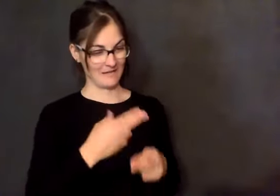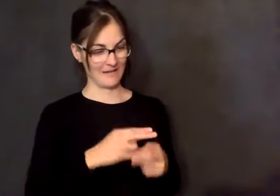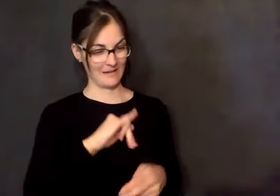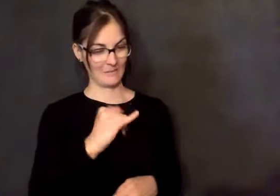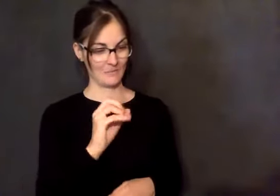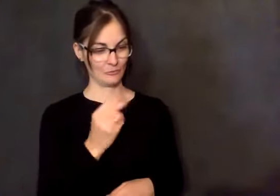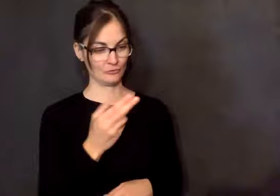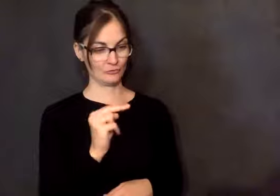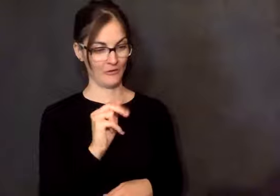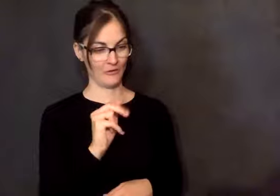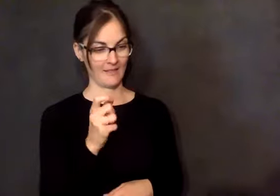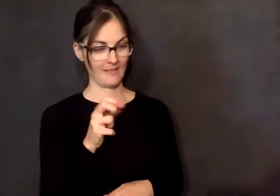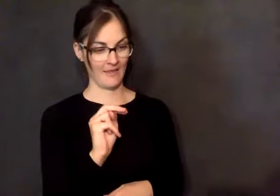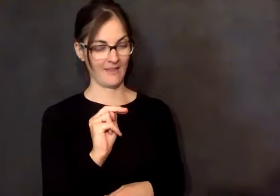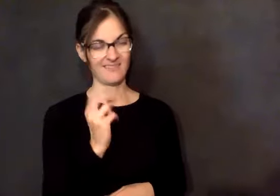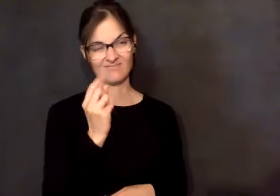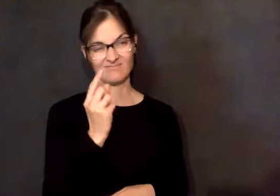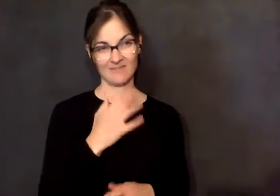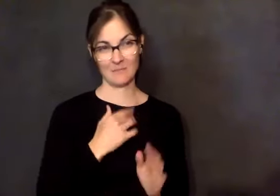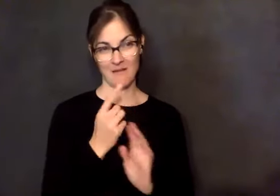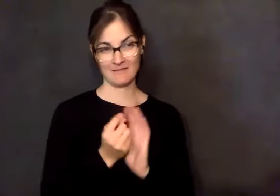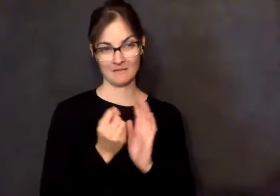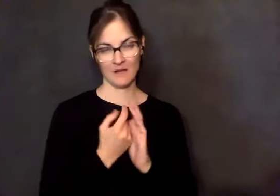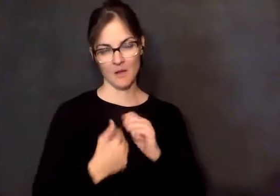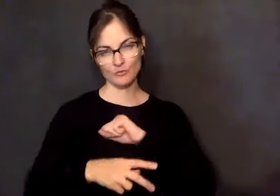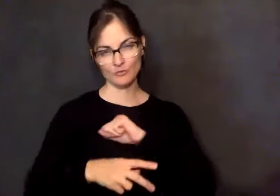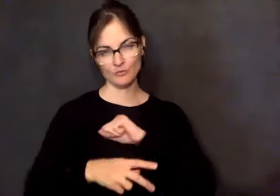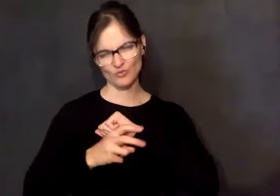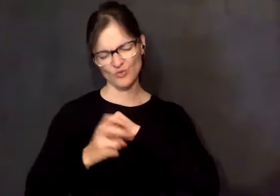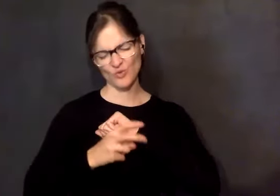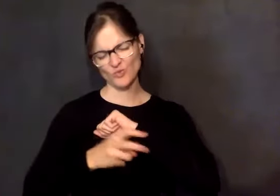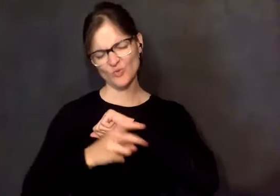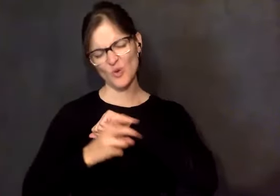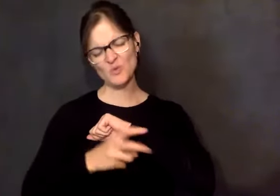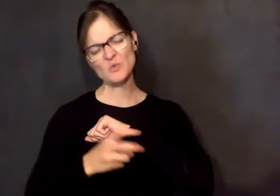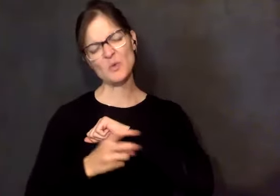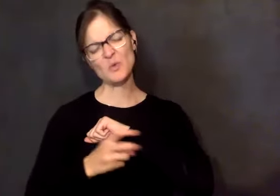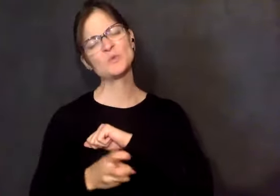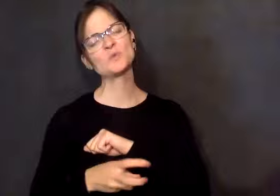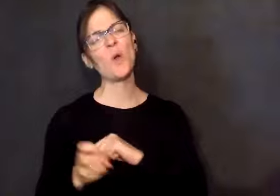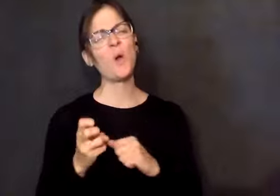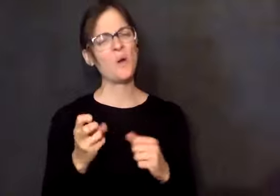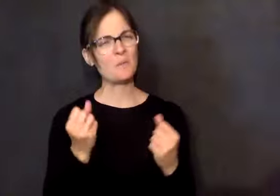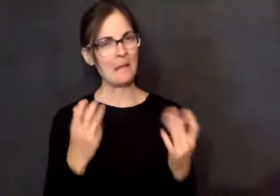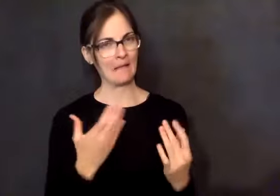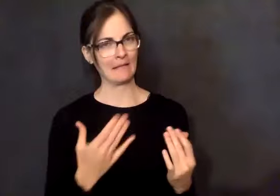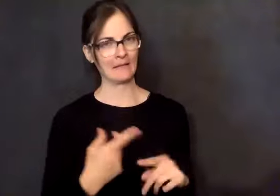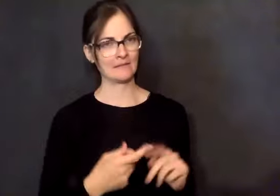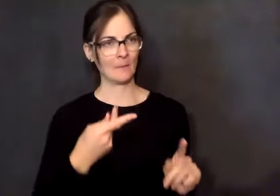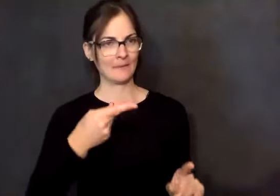I went to school here many years ago. I stole many, many things from the phys ed department. I'm just trying to clean